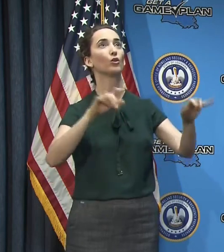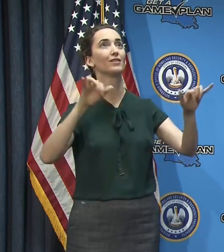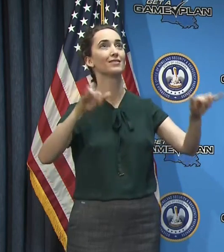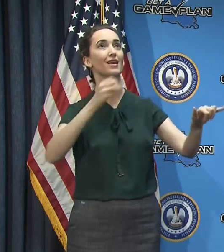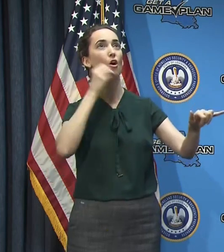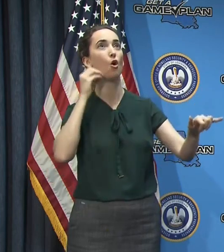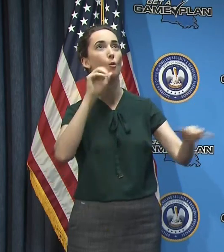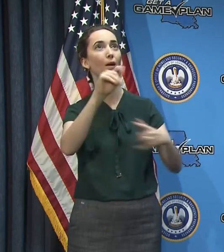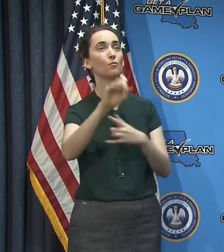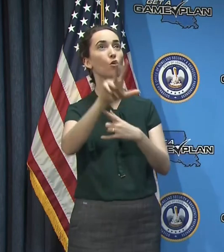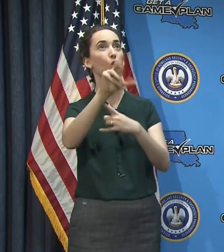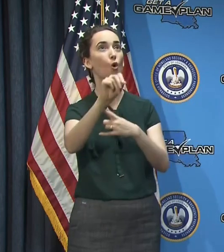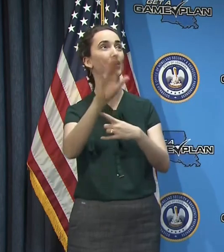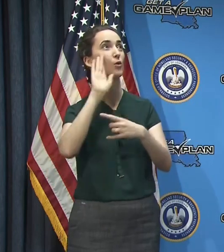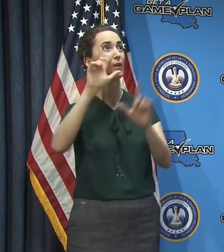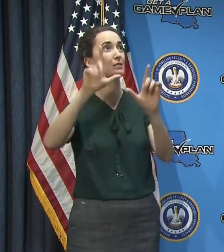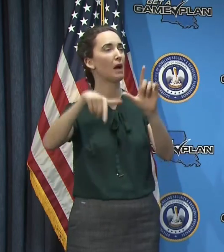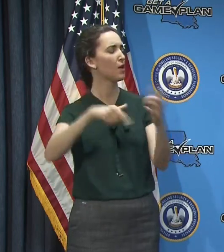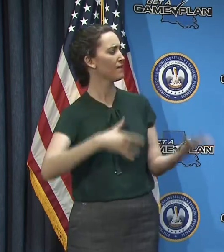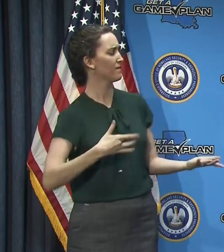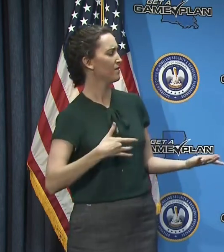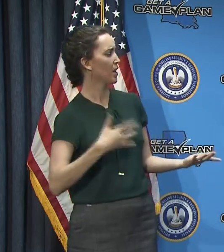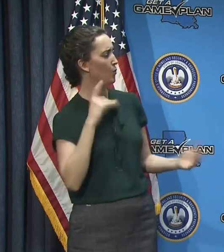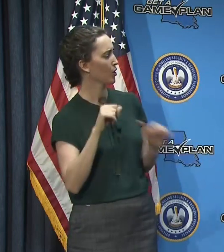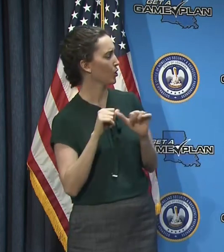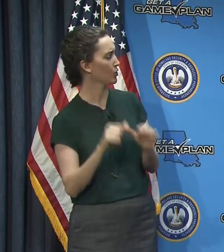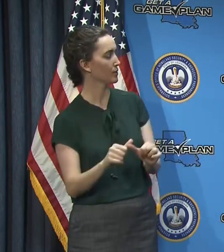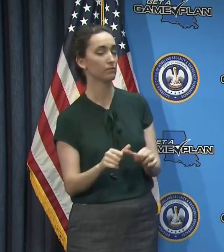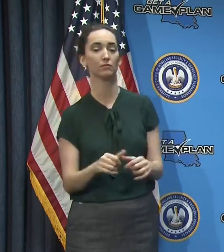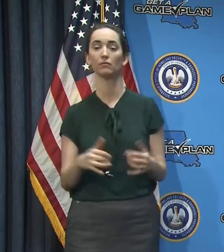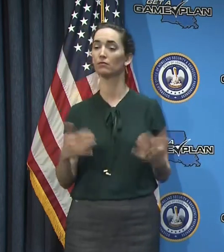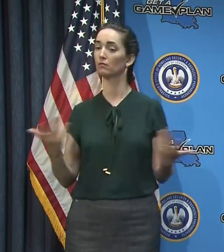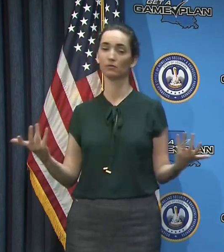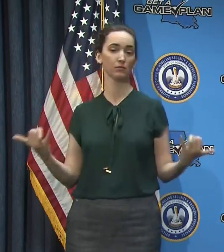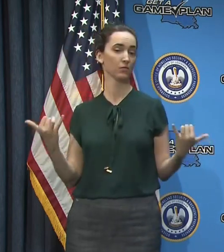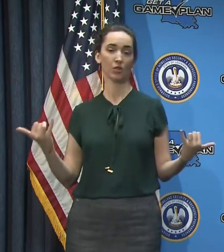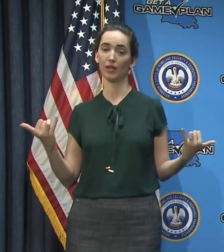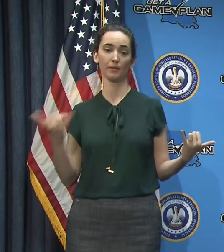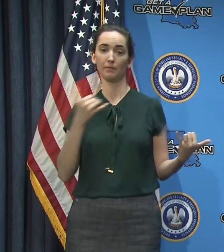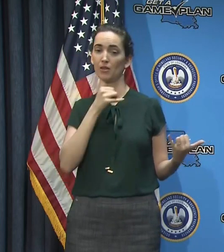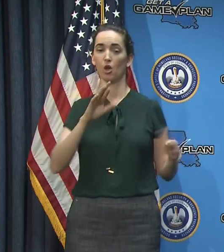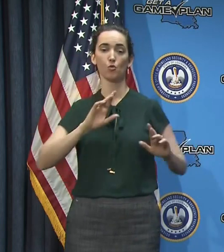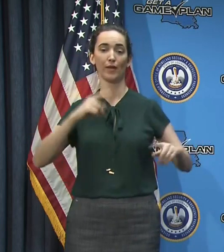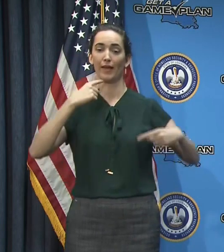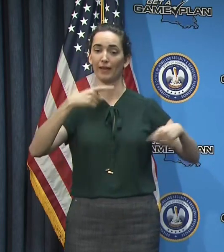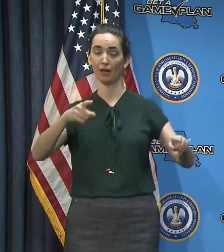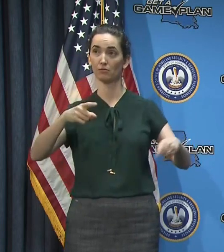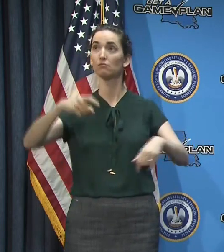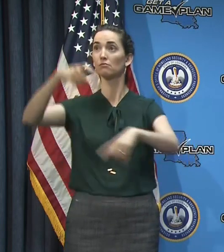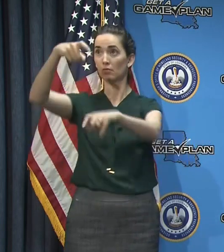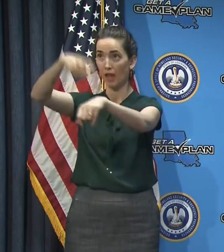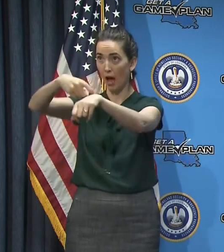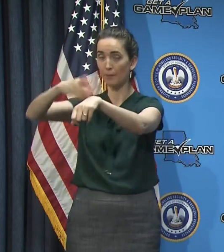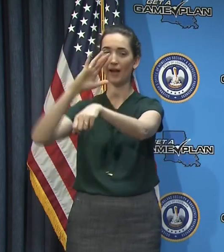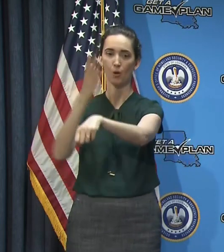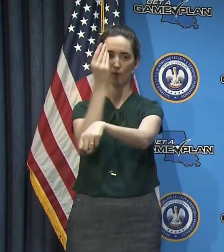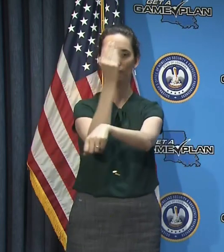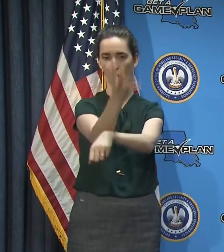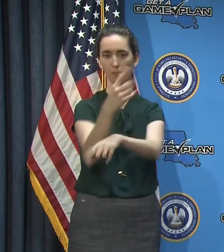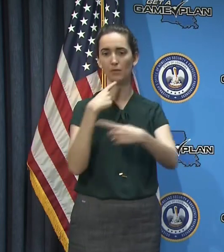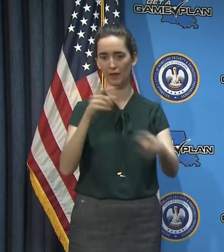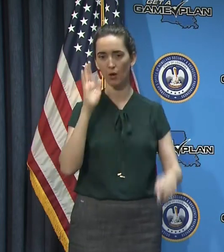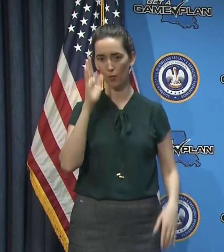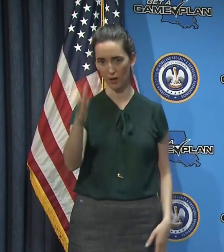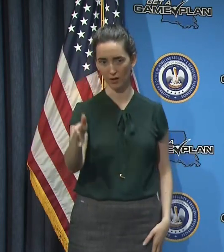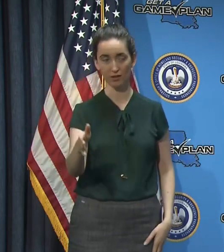30th? I'll have an announcement on that when I have an announcement on that. And today is just not the day. Um, what I will tell people is